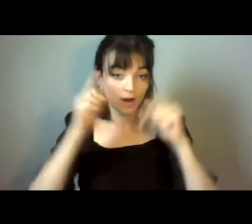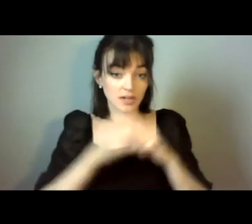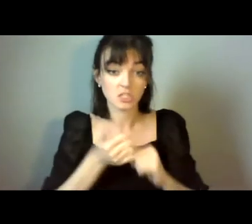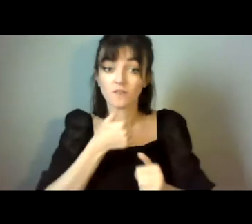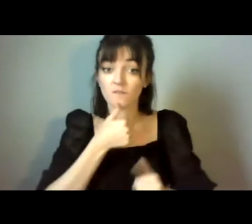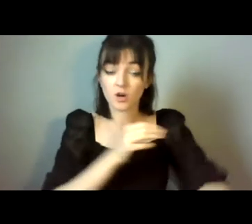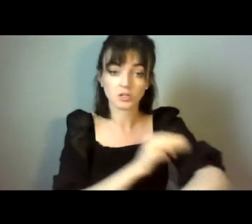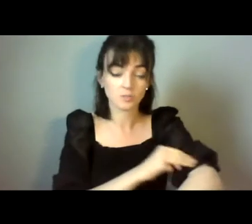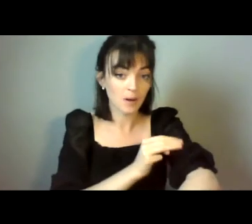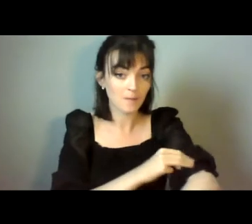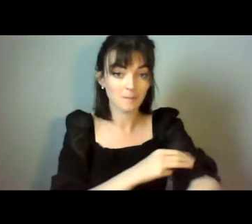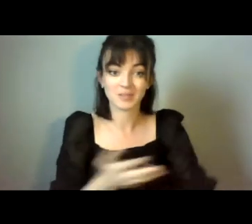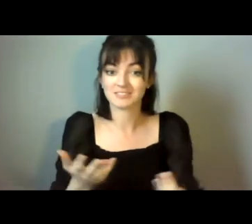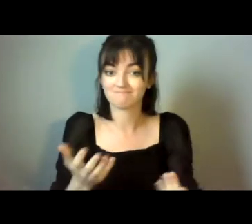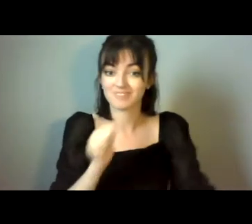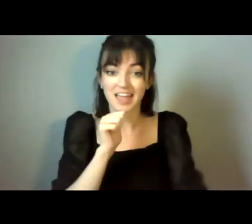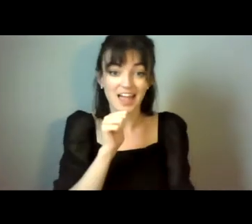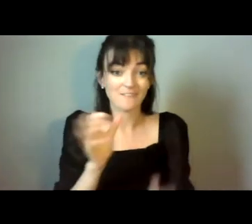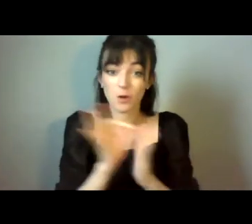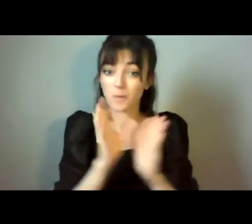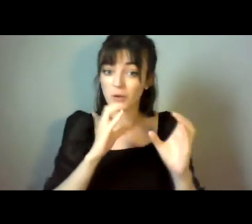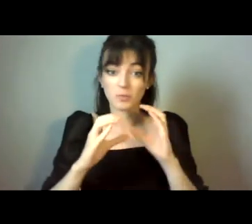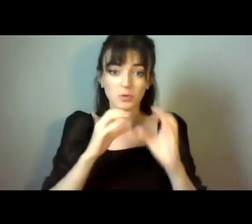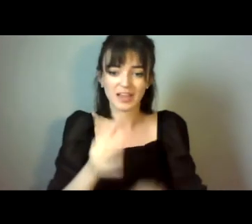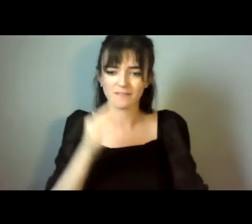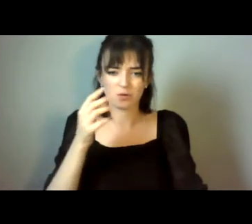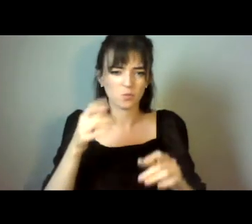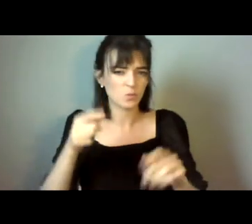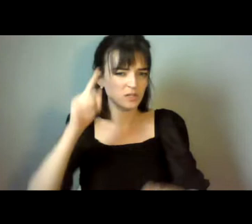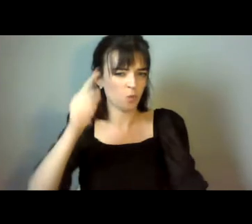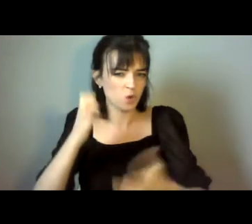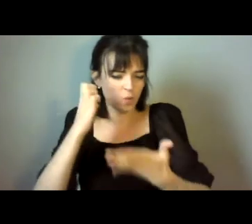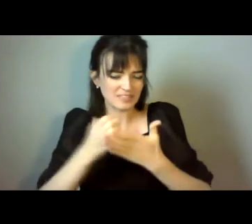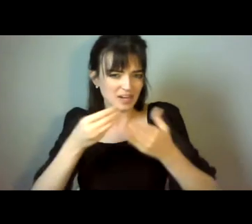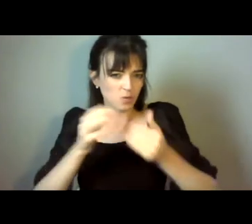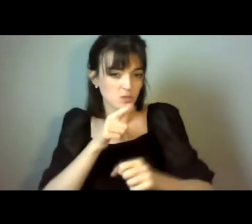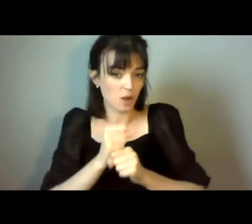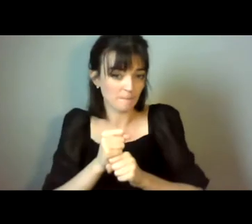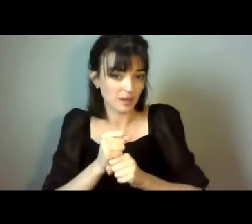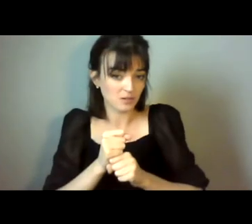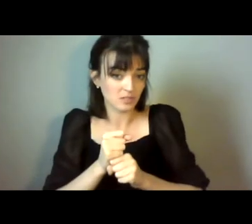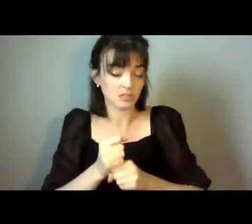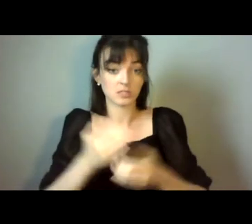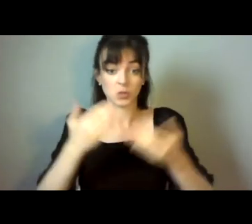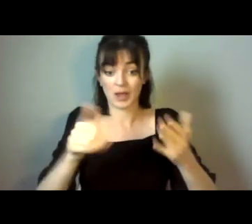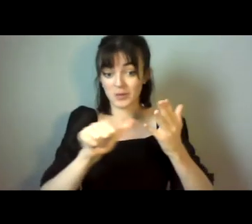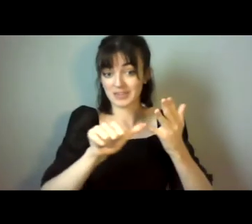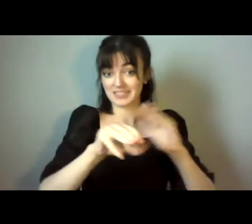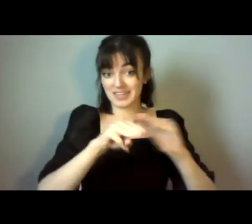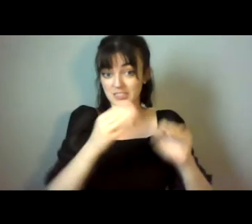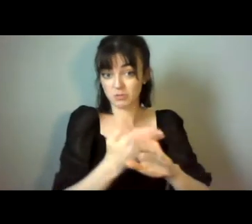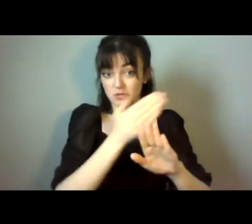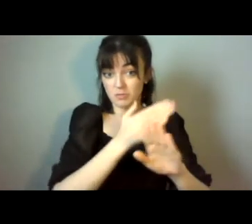There's no point in communicating under or clear about the substance. And it remains a fact that, you know, not more than six months out from the target commencement date,